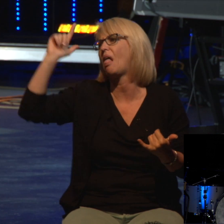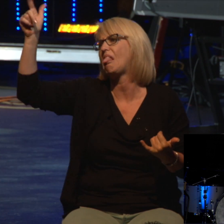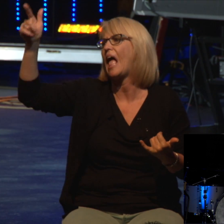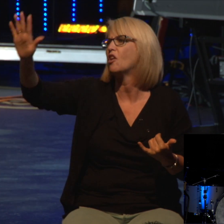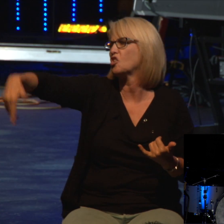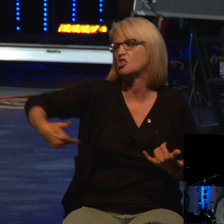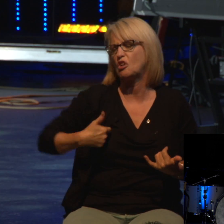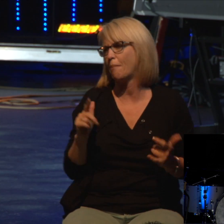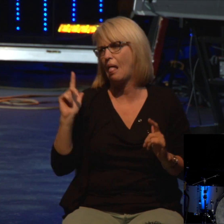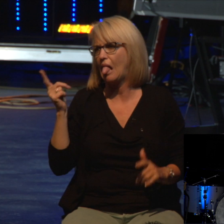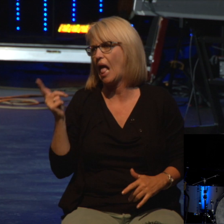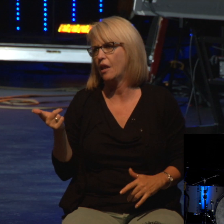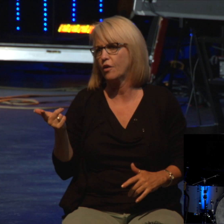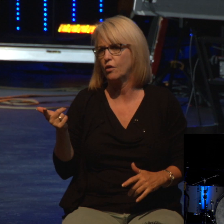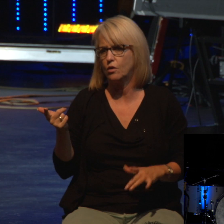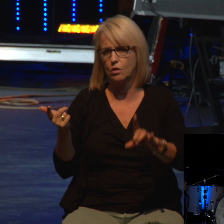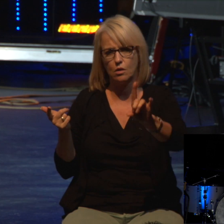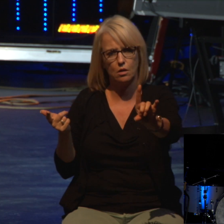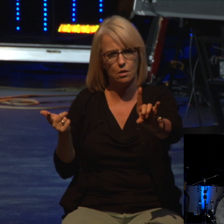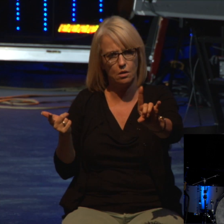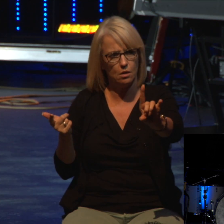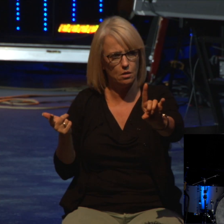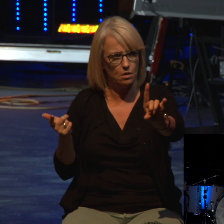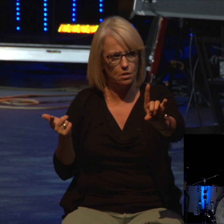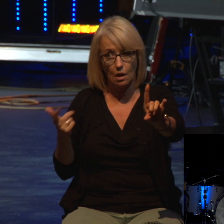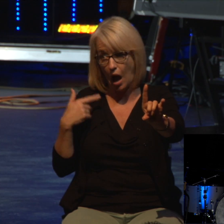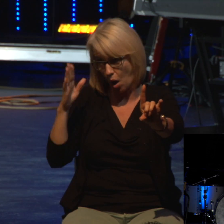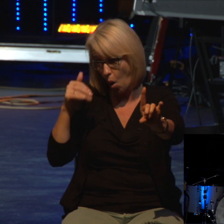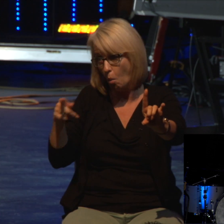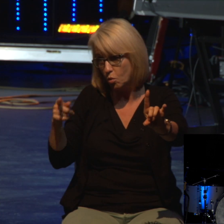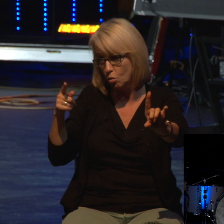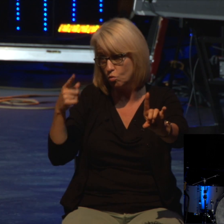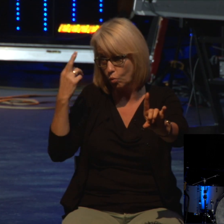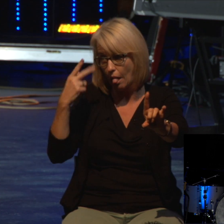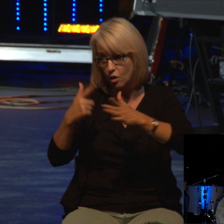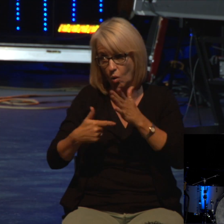so I hope that you really do something about it would you bow your heads with me in prayer